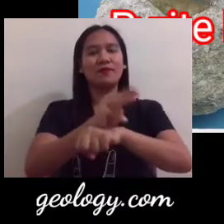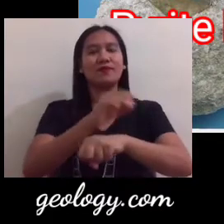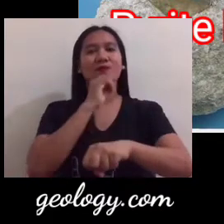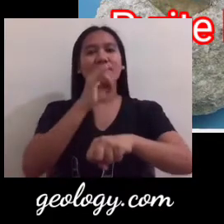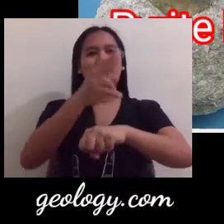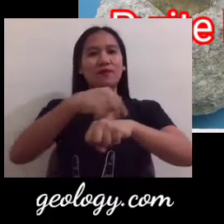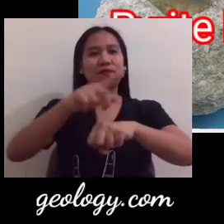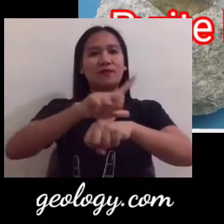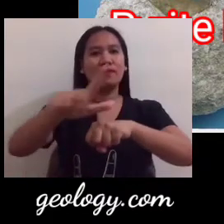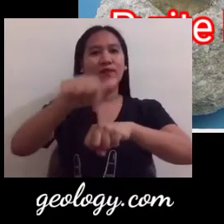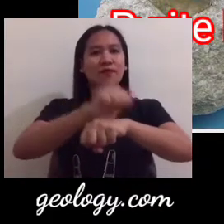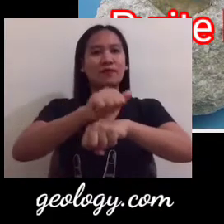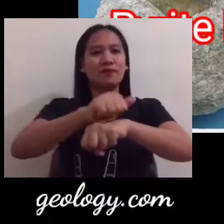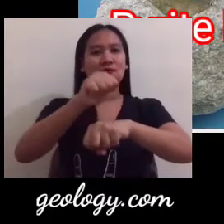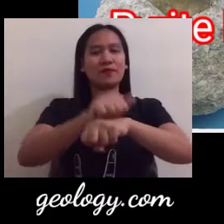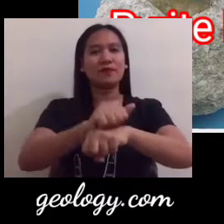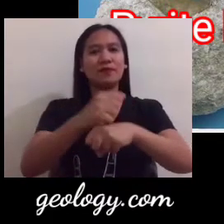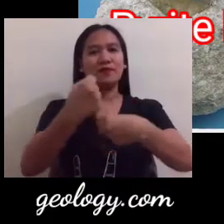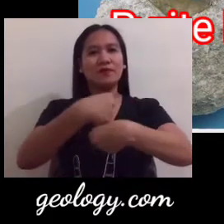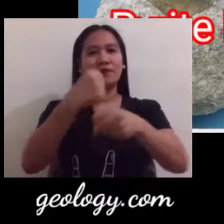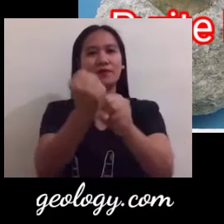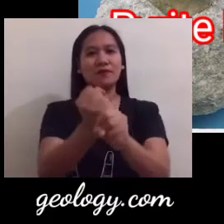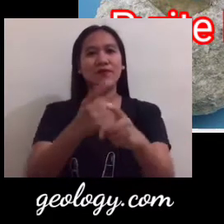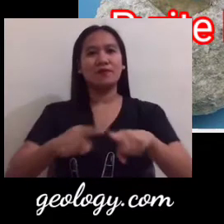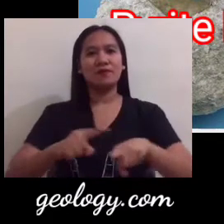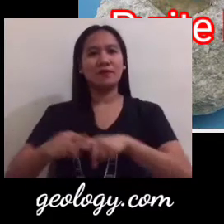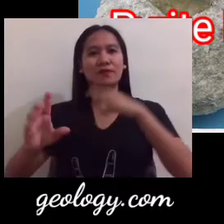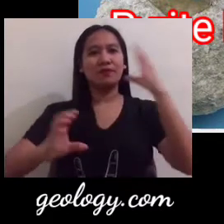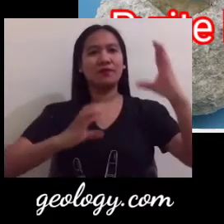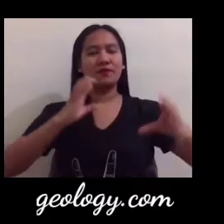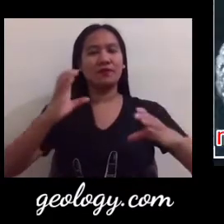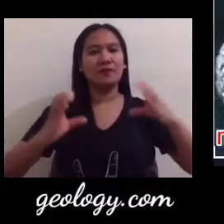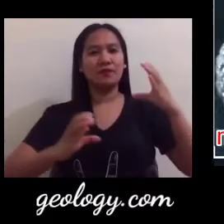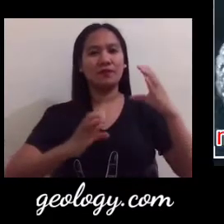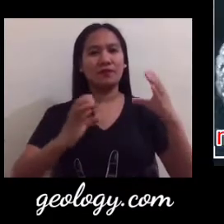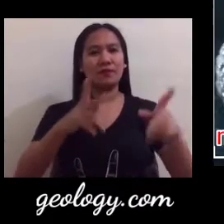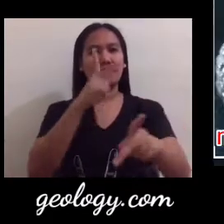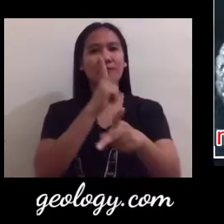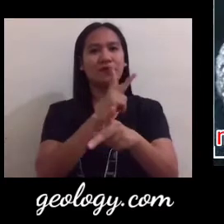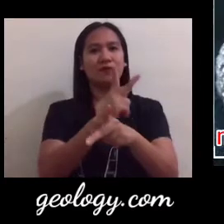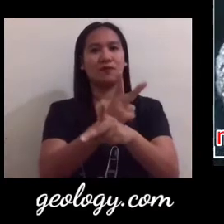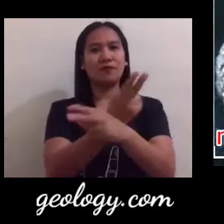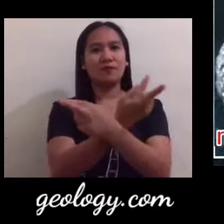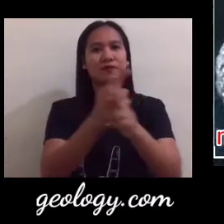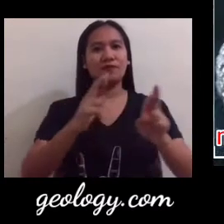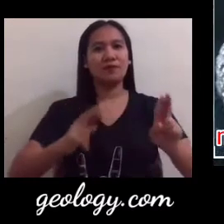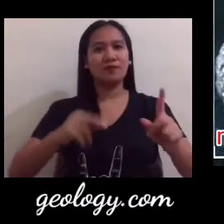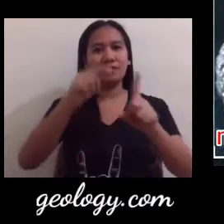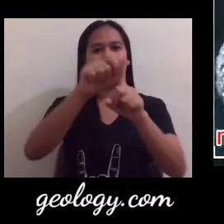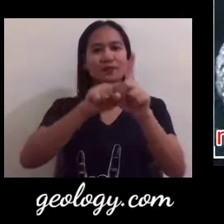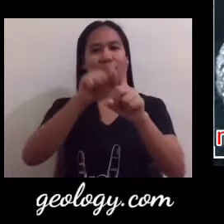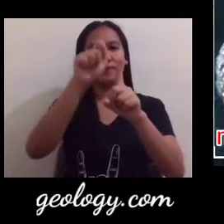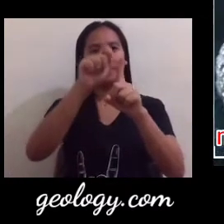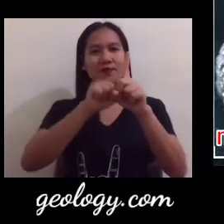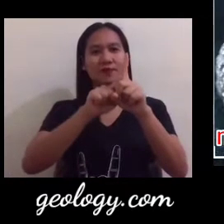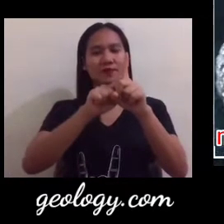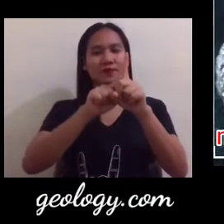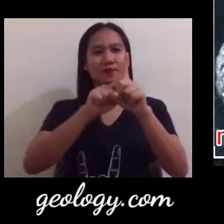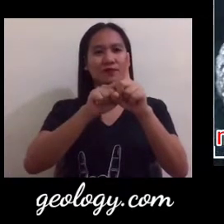an example of this is the pyrite luster there are two main types of luster the